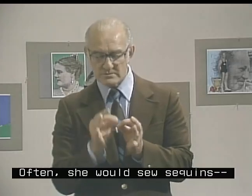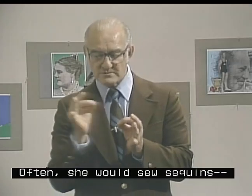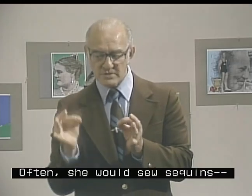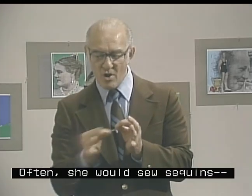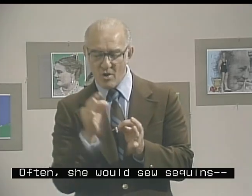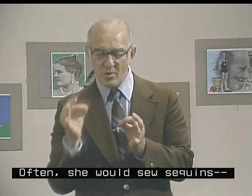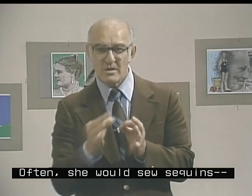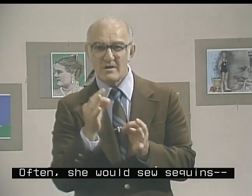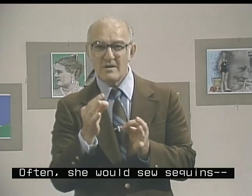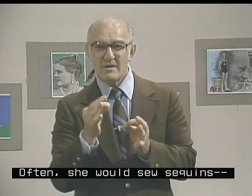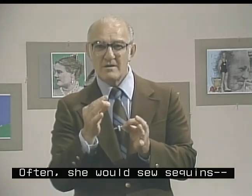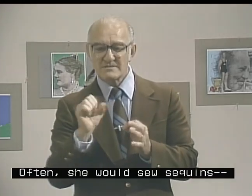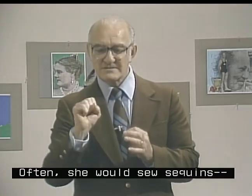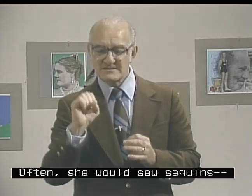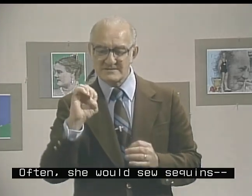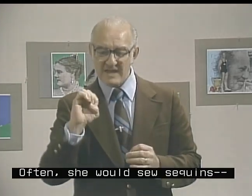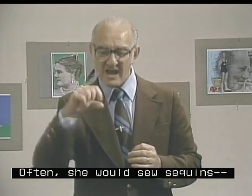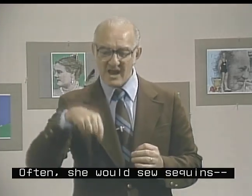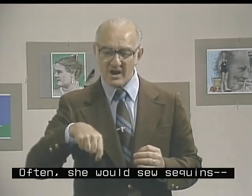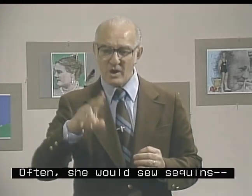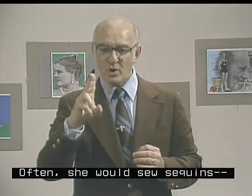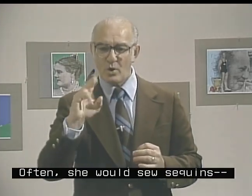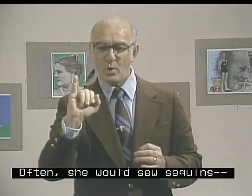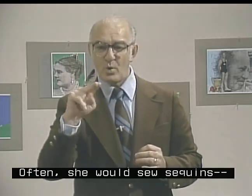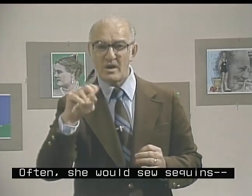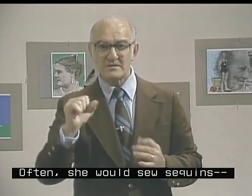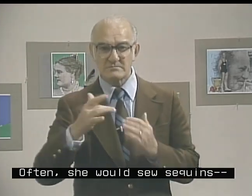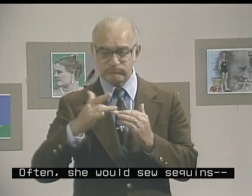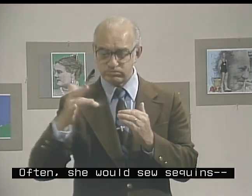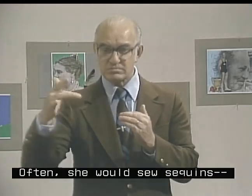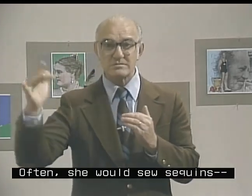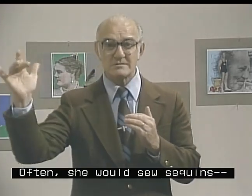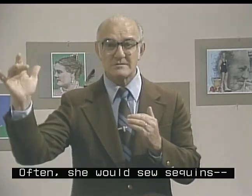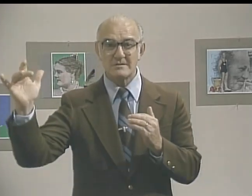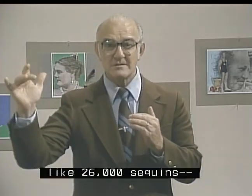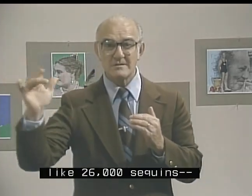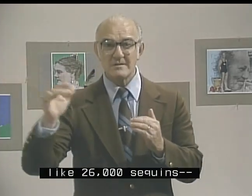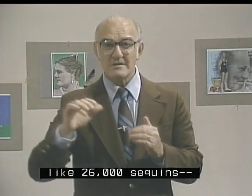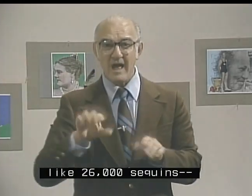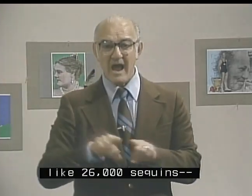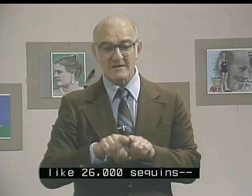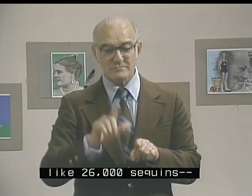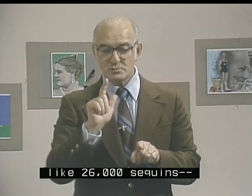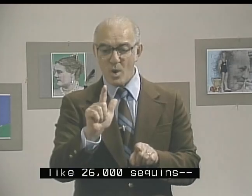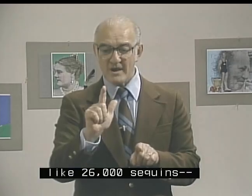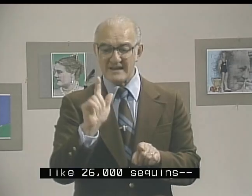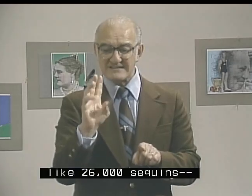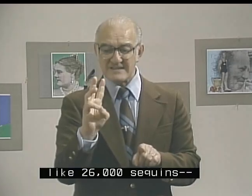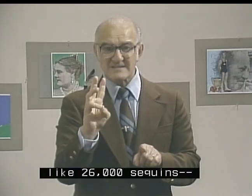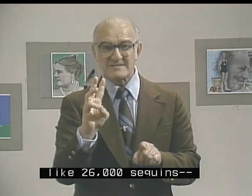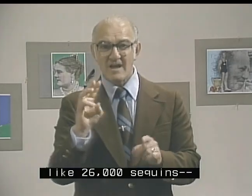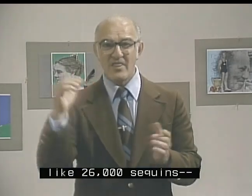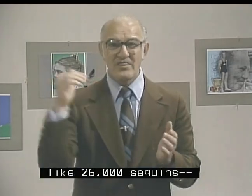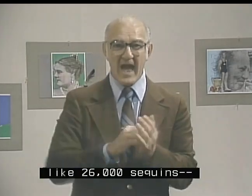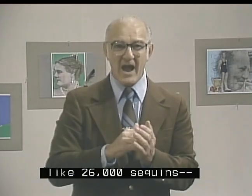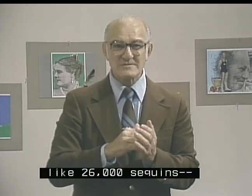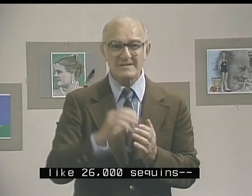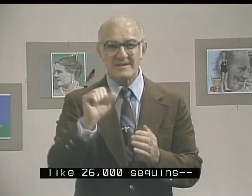sew sequins. Like 26,000